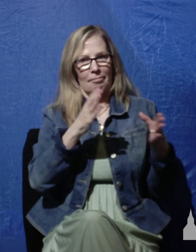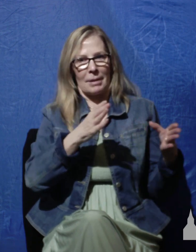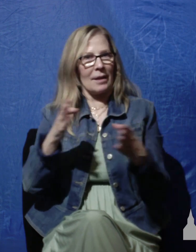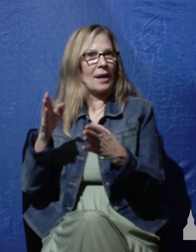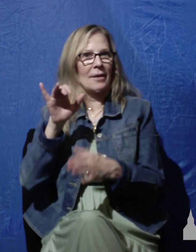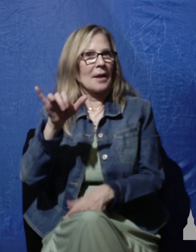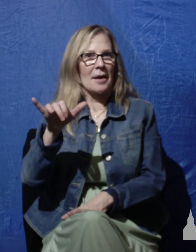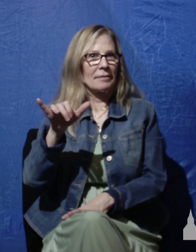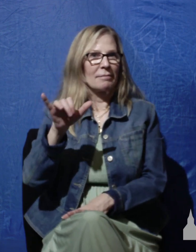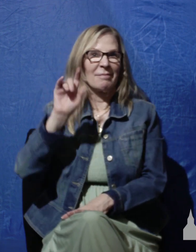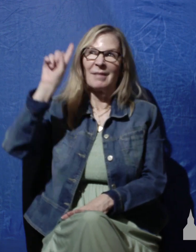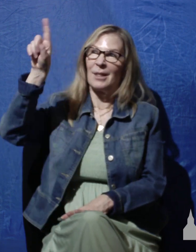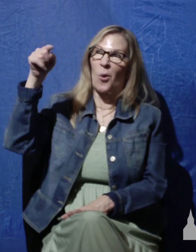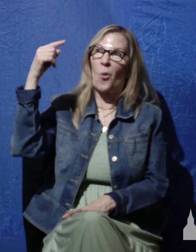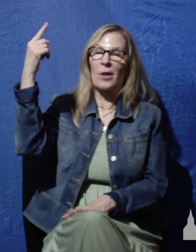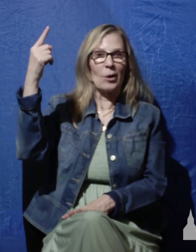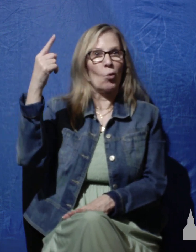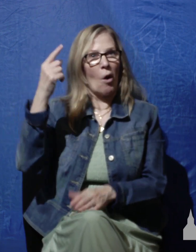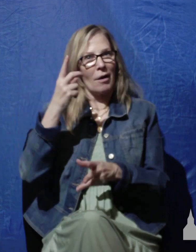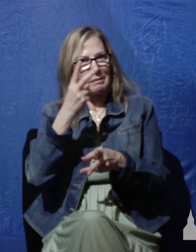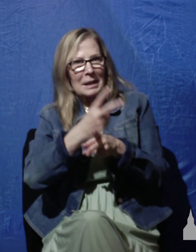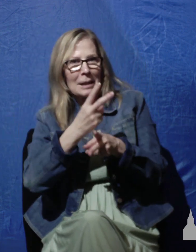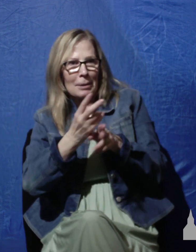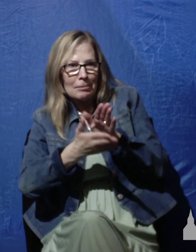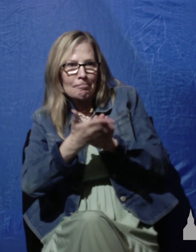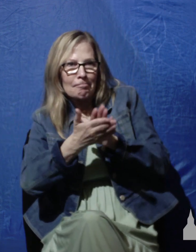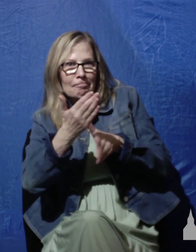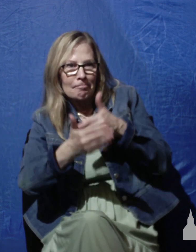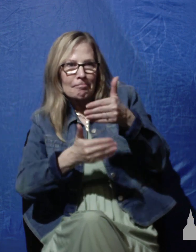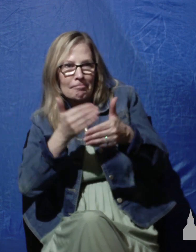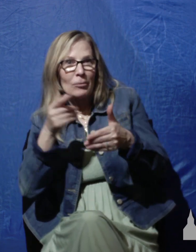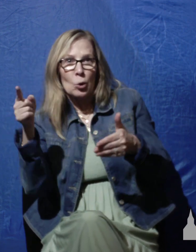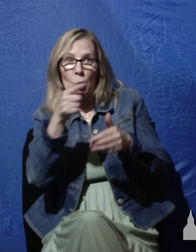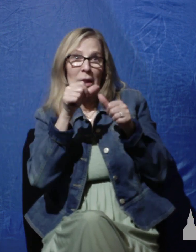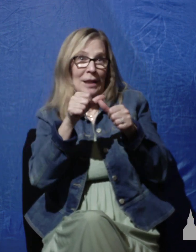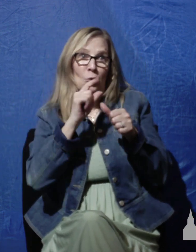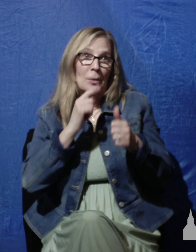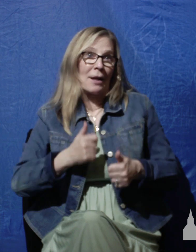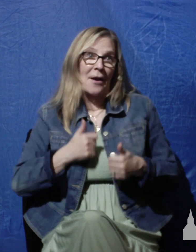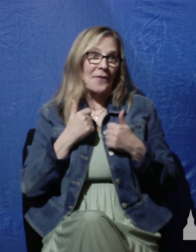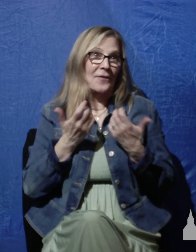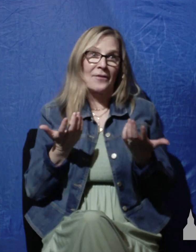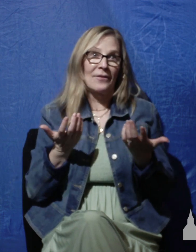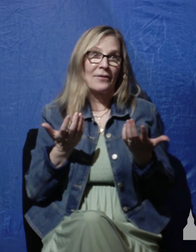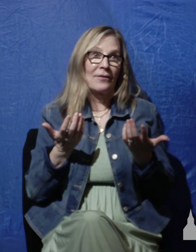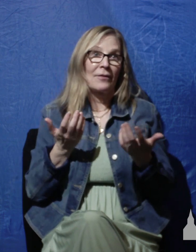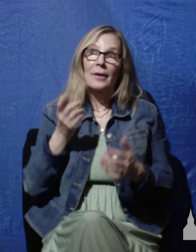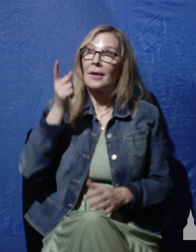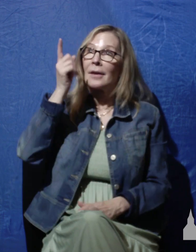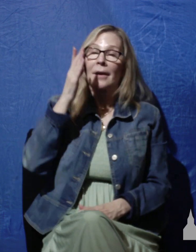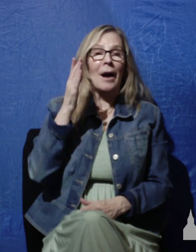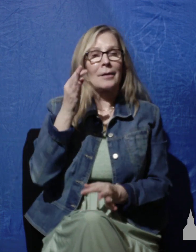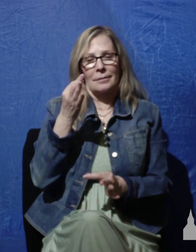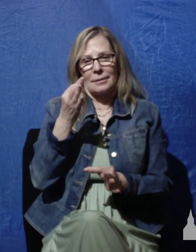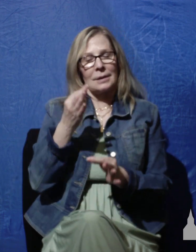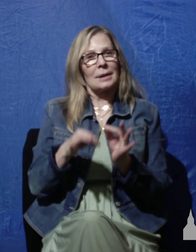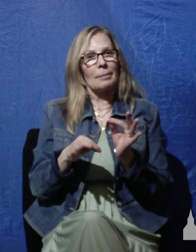is the one sustaining you so that you continue to be alive all he has to do is withdraw his life